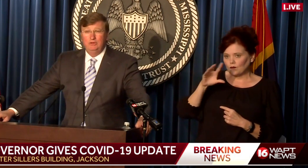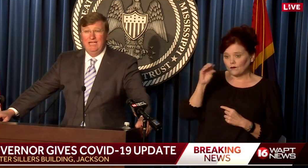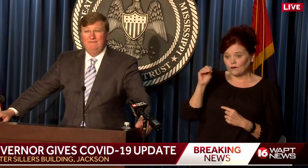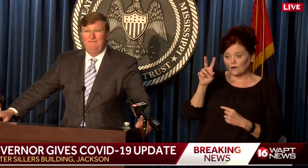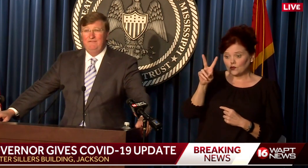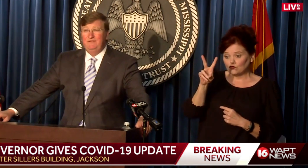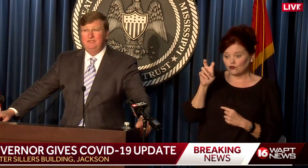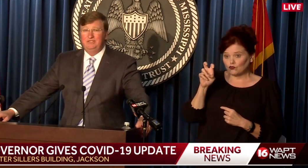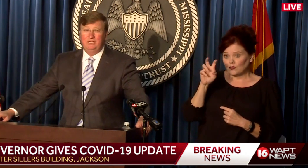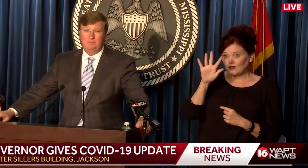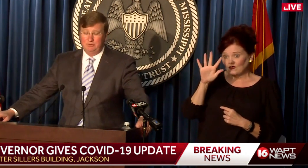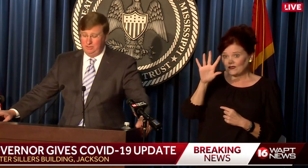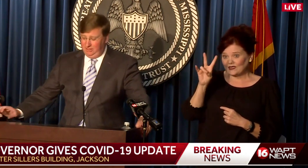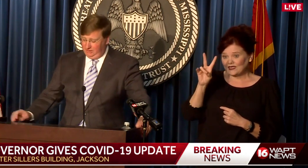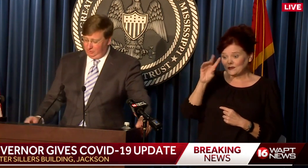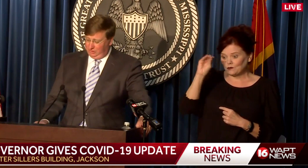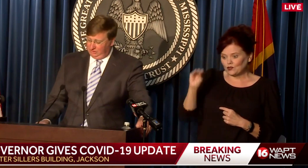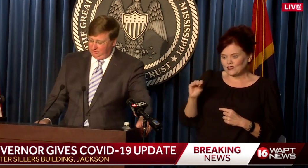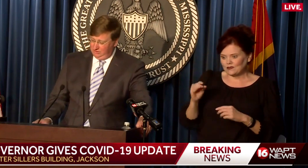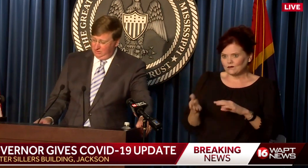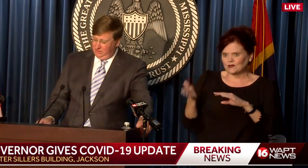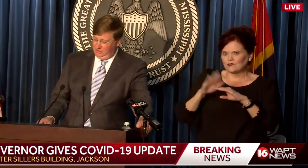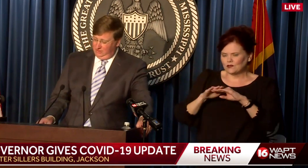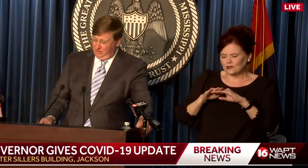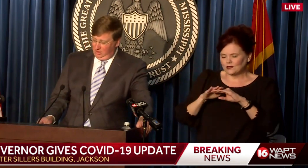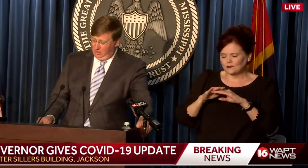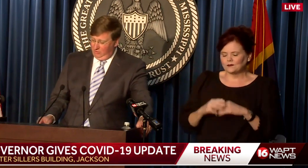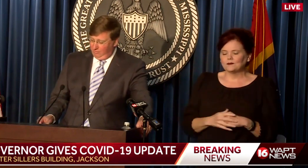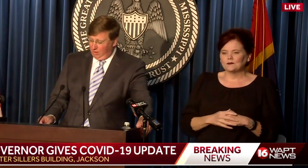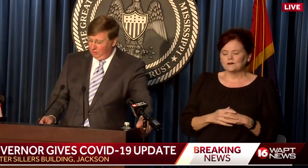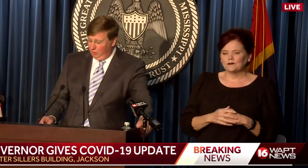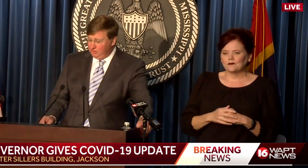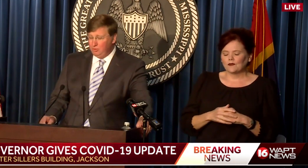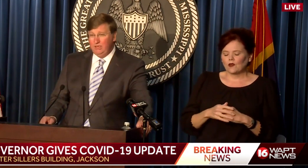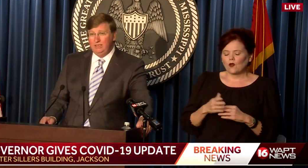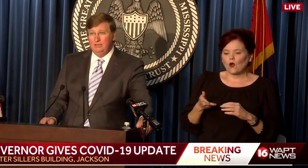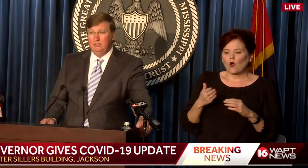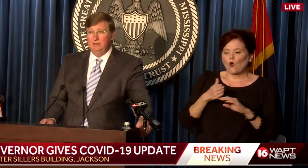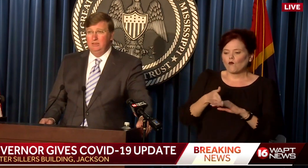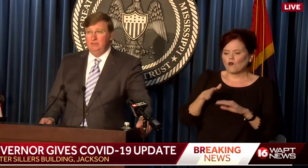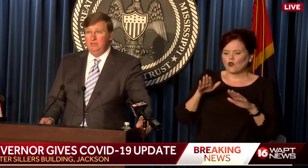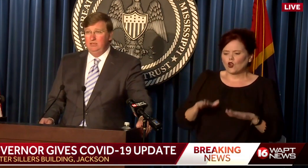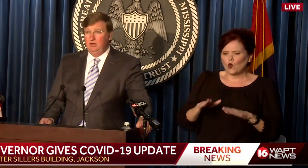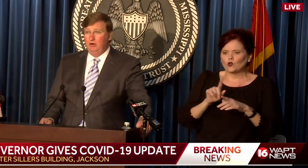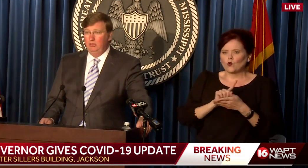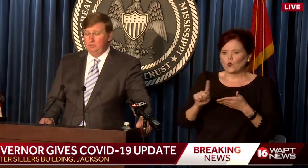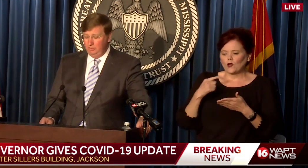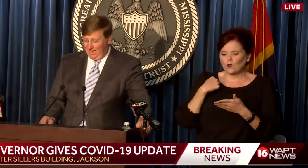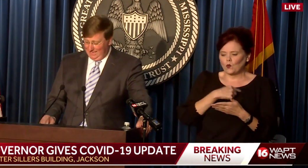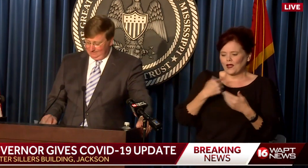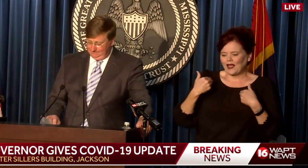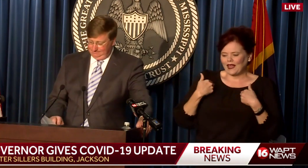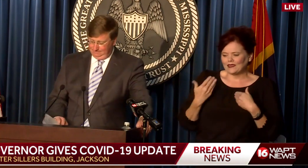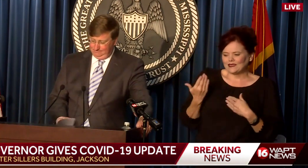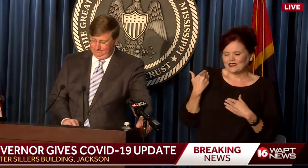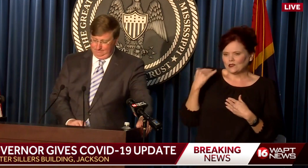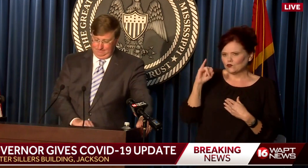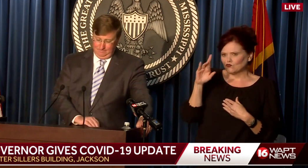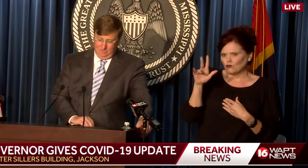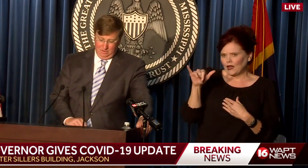256% increase over our lowest week in early July.